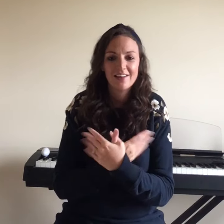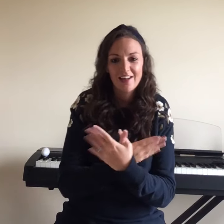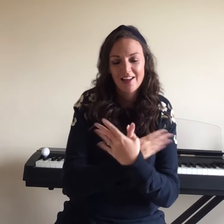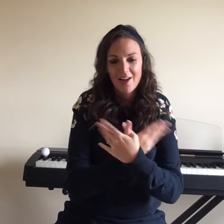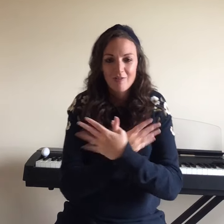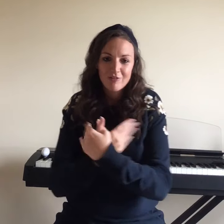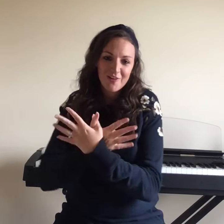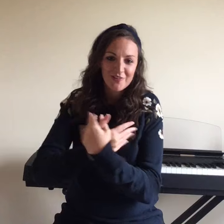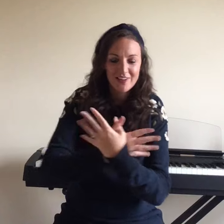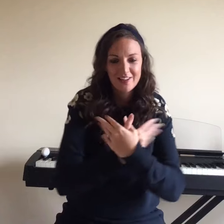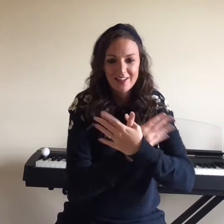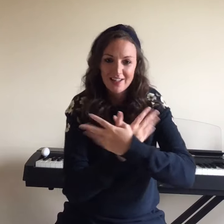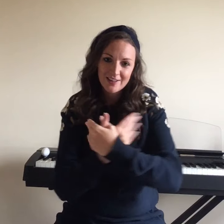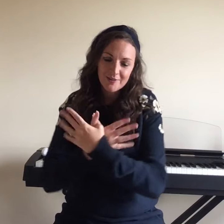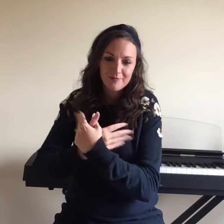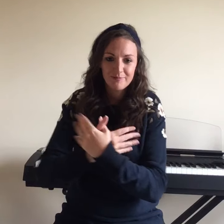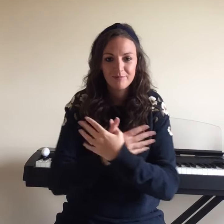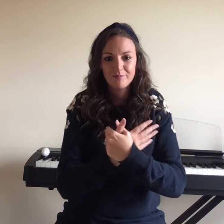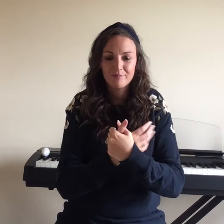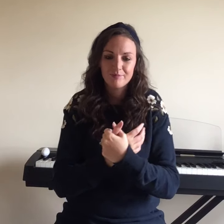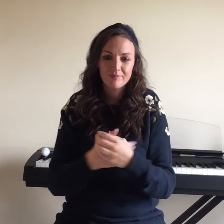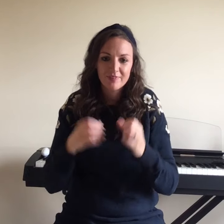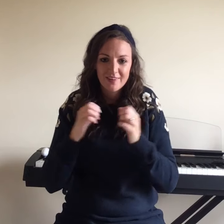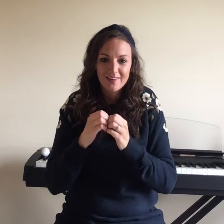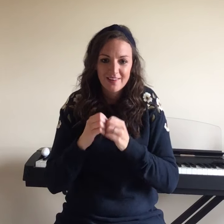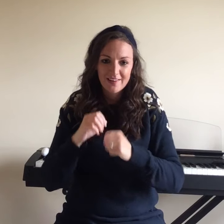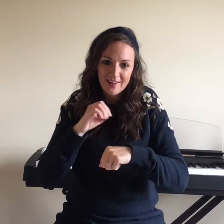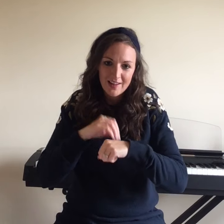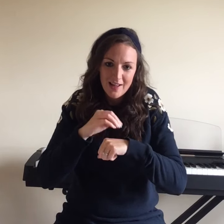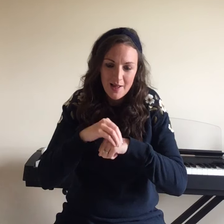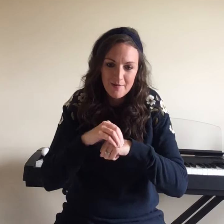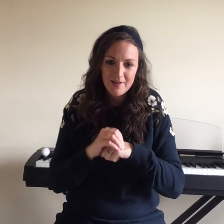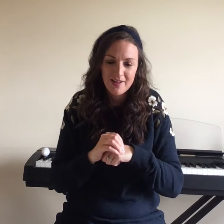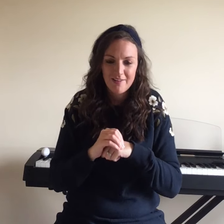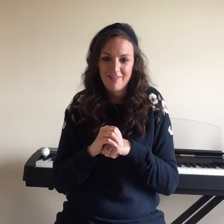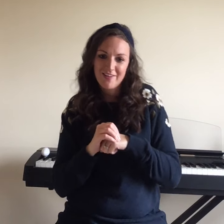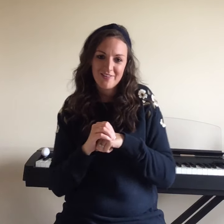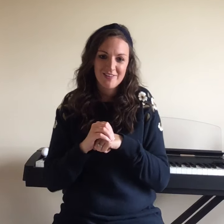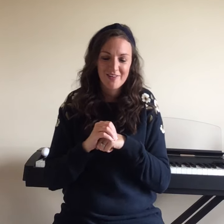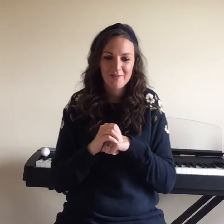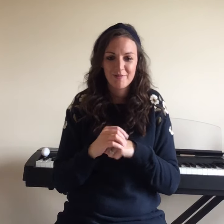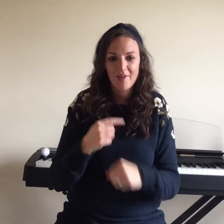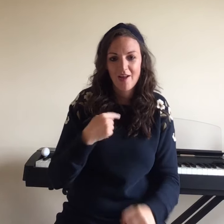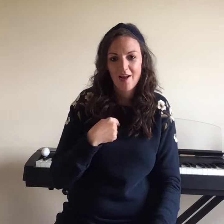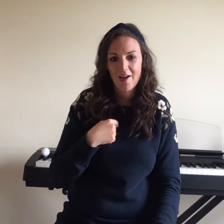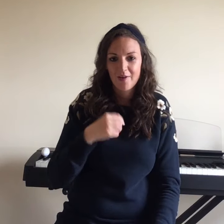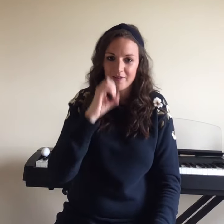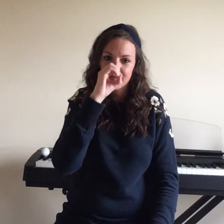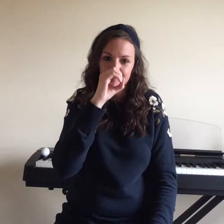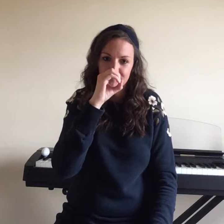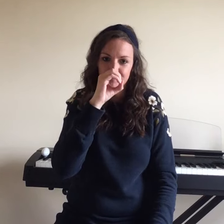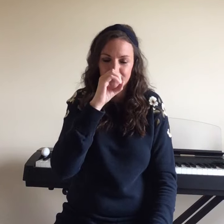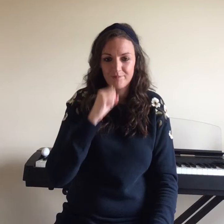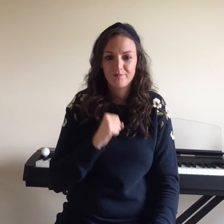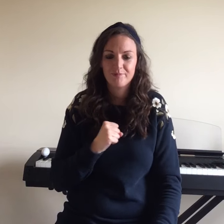Now I'm floating like a butterfly Singing like a bee, I heard the stripes I went from zero